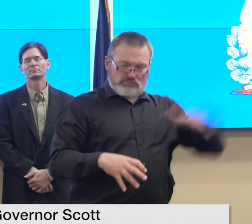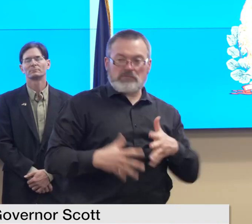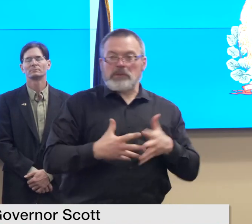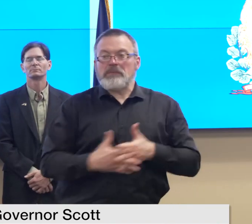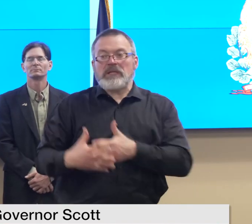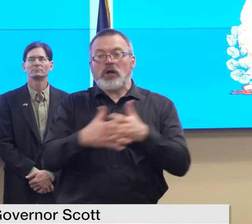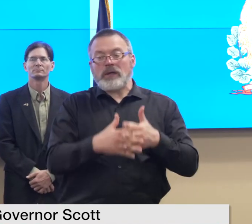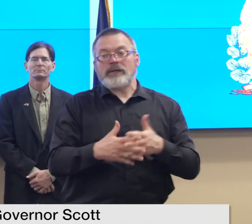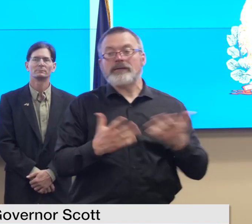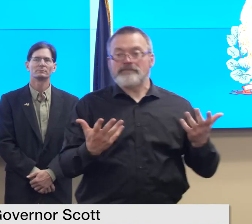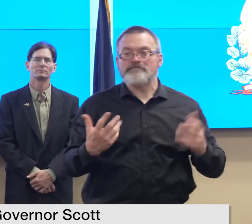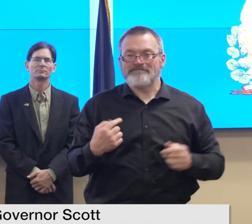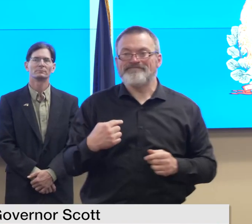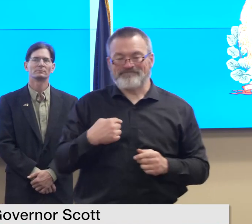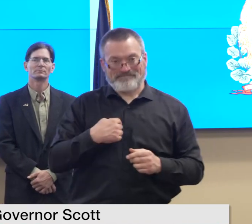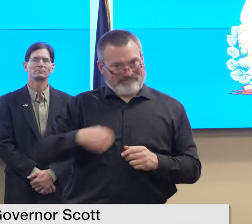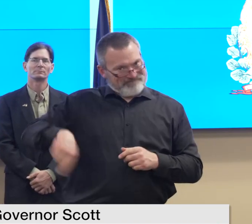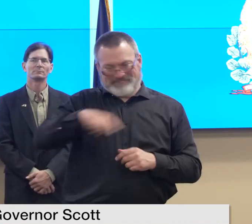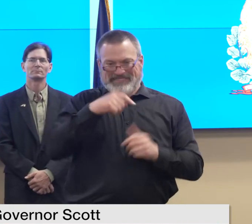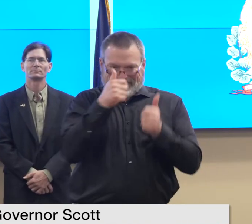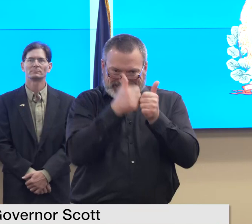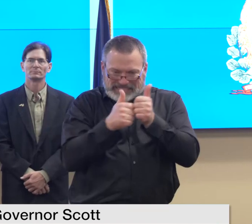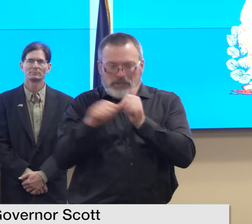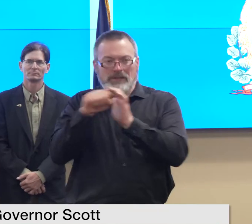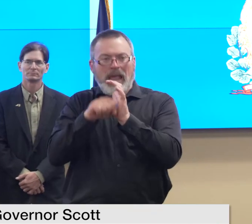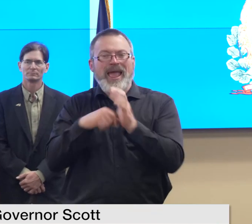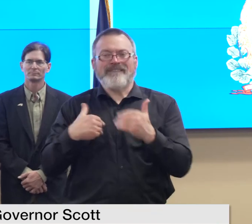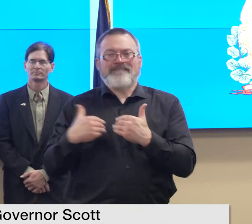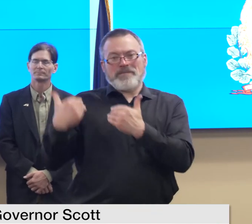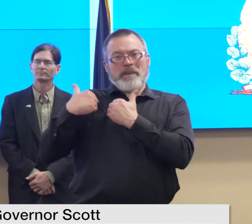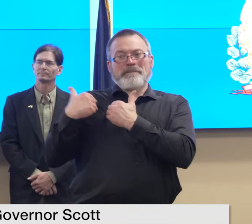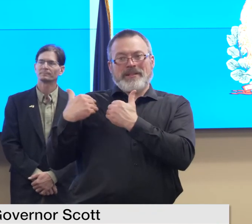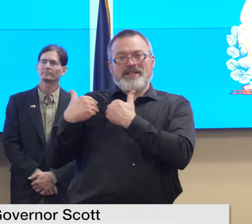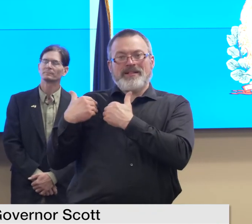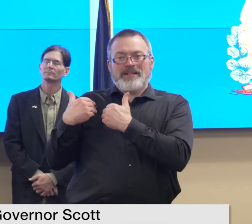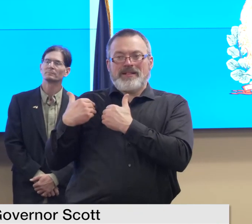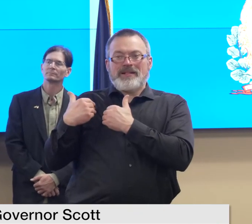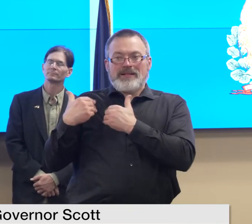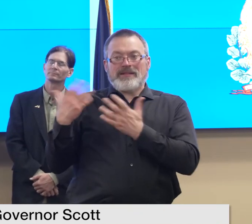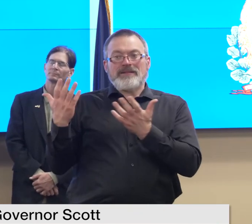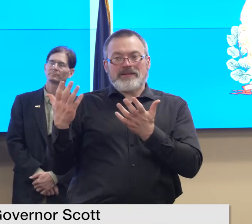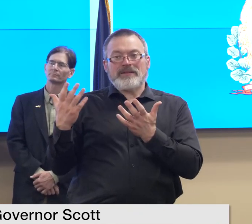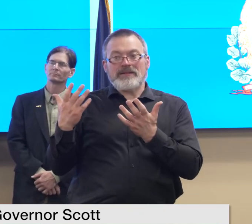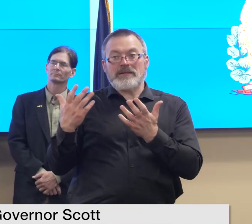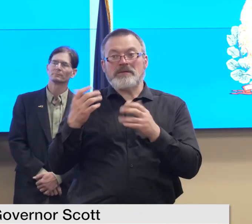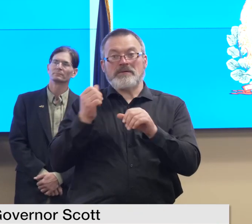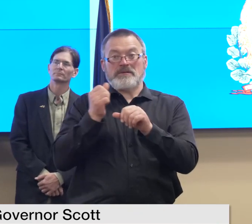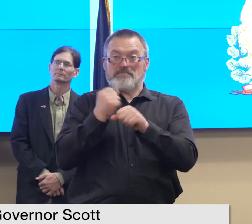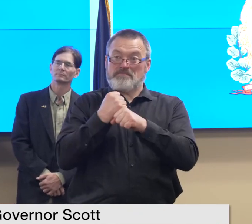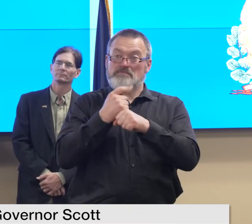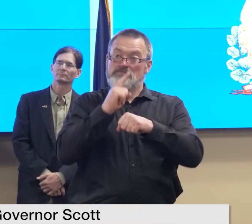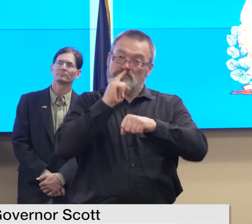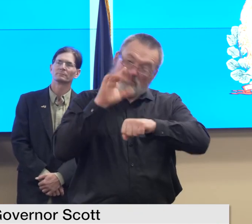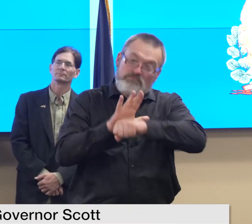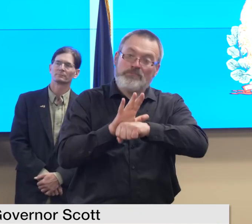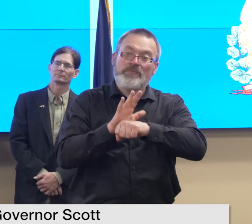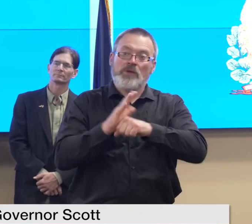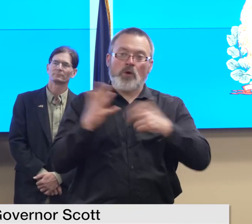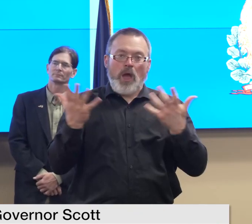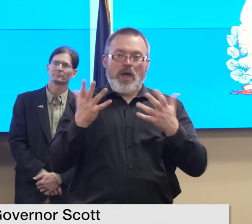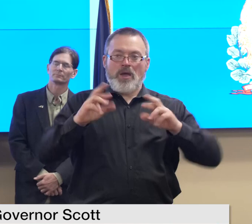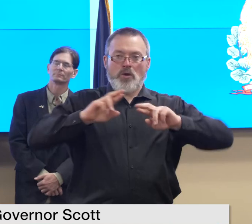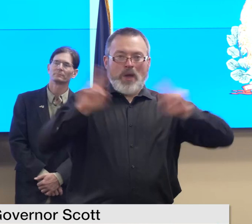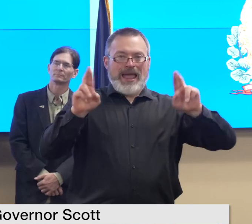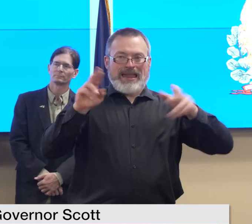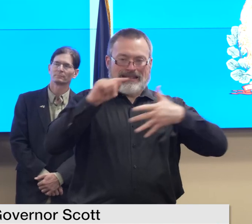have an obligation to make sure that that we have steps in place that will better protect